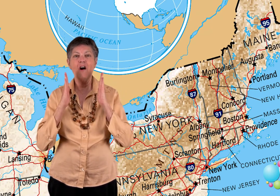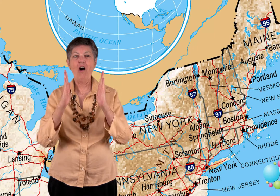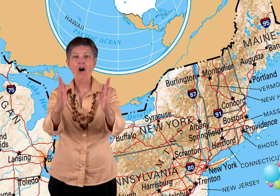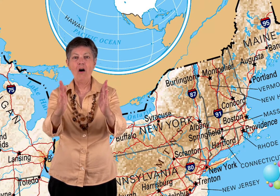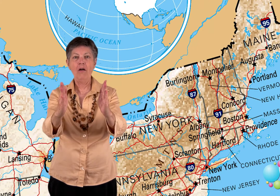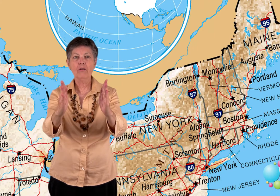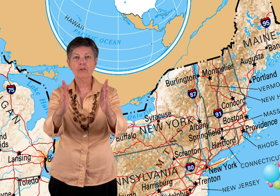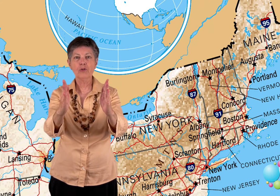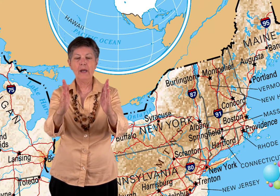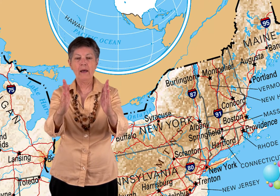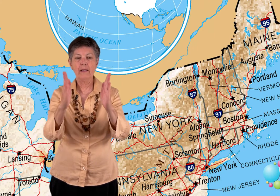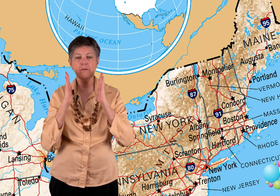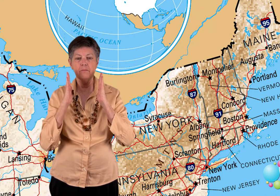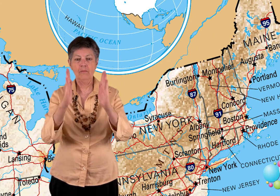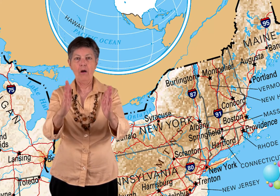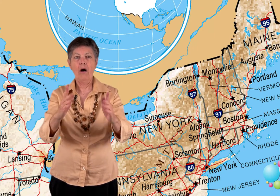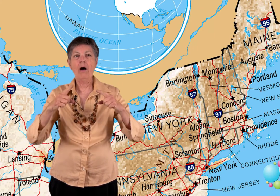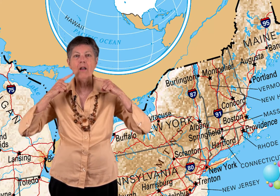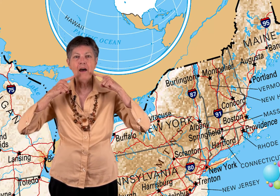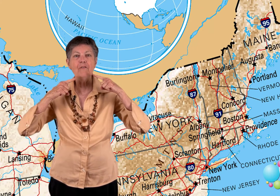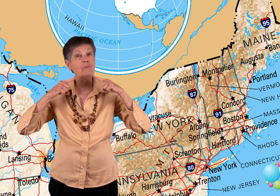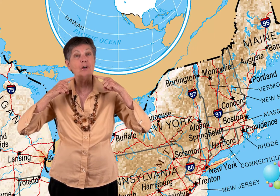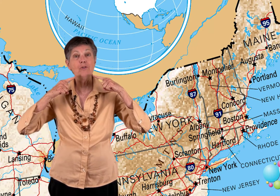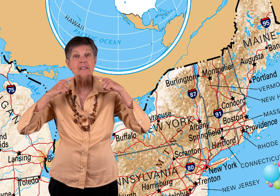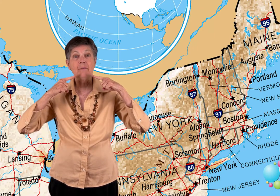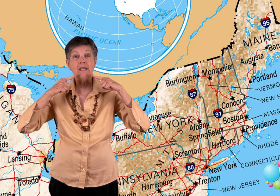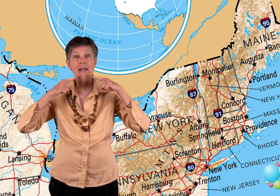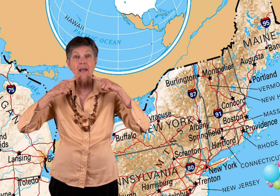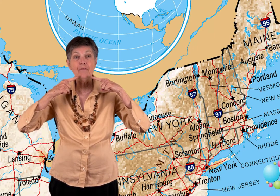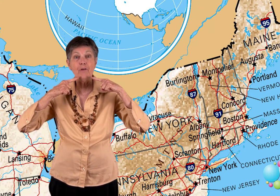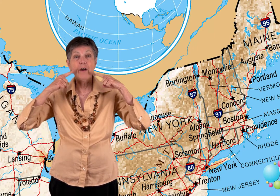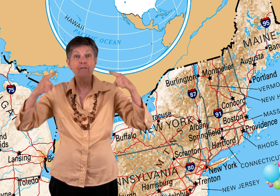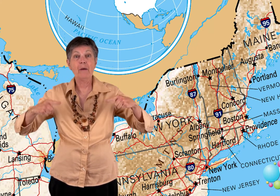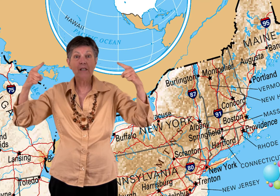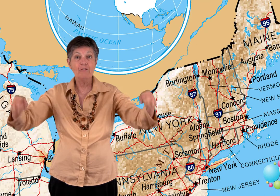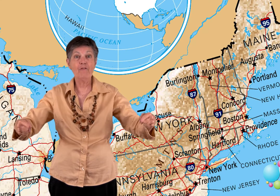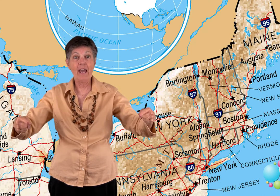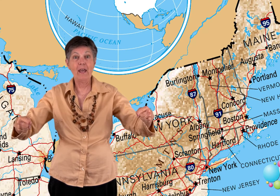hall, two straight lines, hall of, and we're going to do the same sign again, for famous, fame.